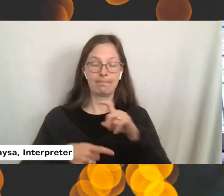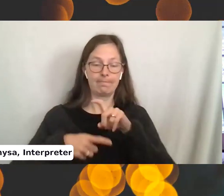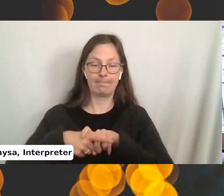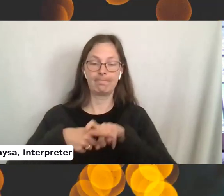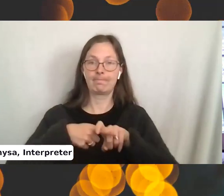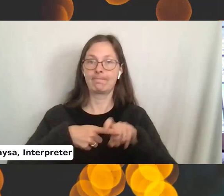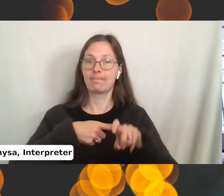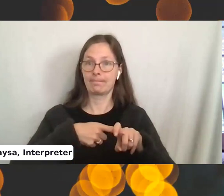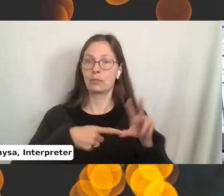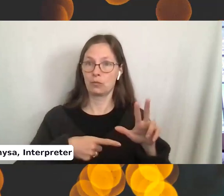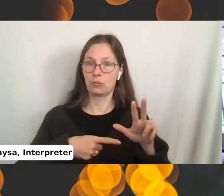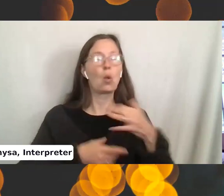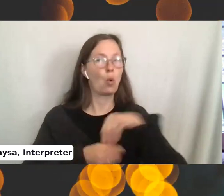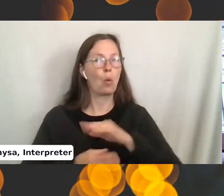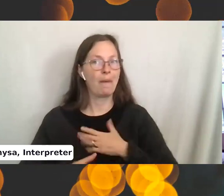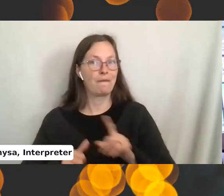stitches, including that first knot.